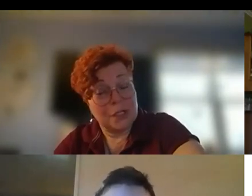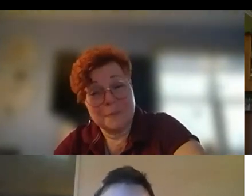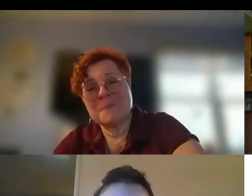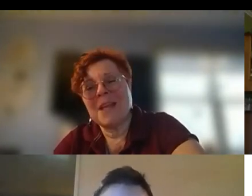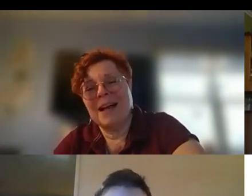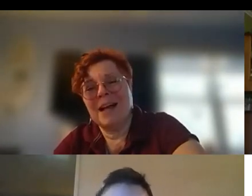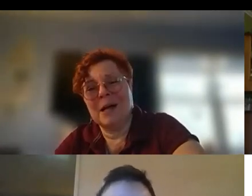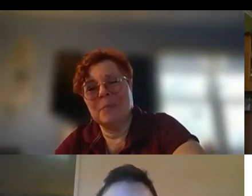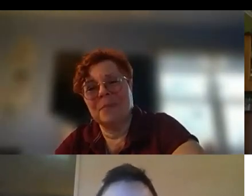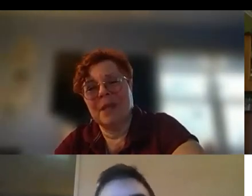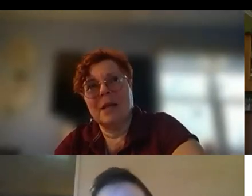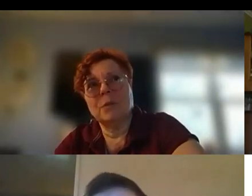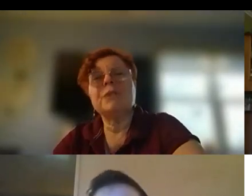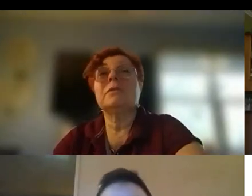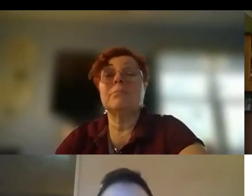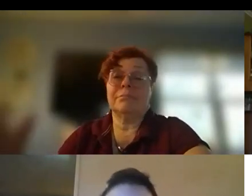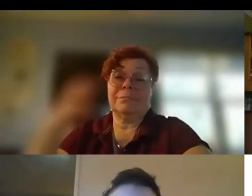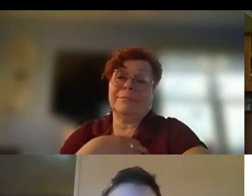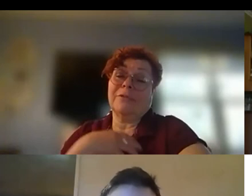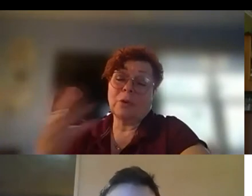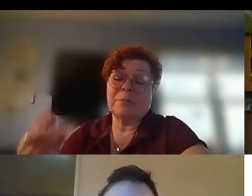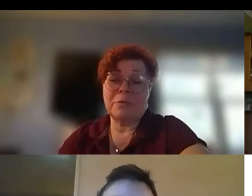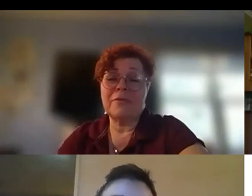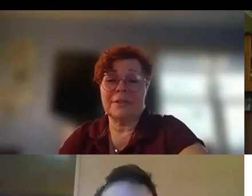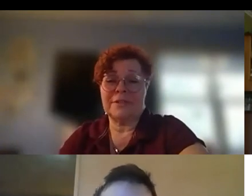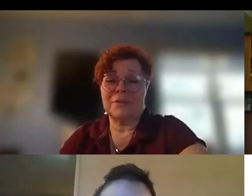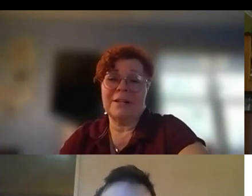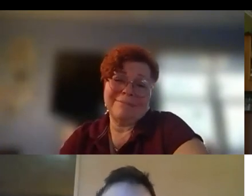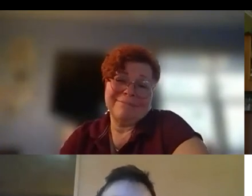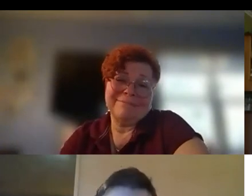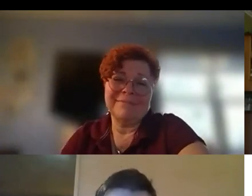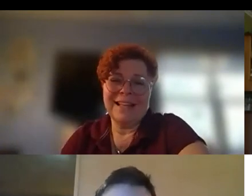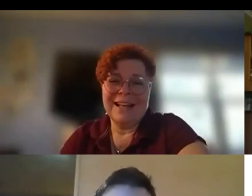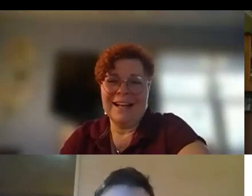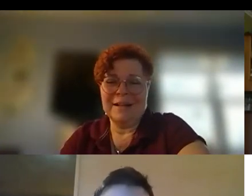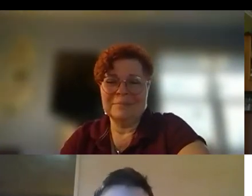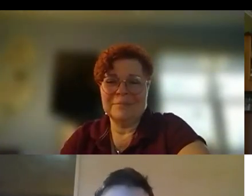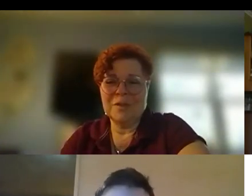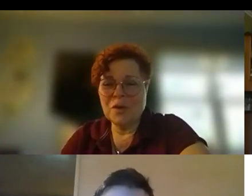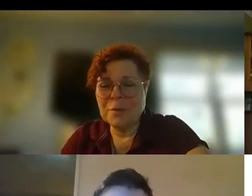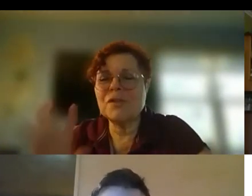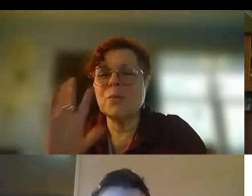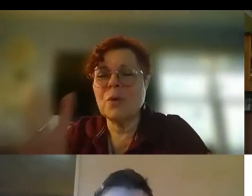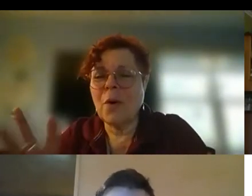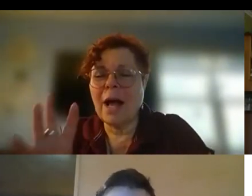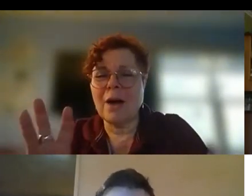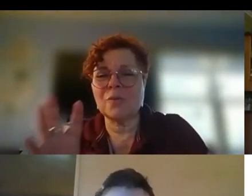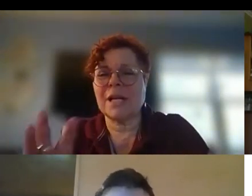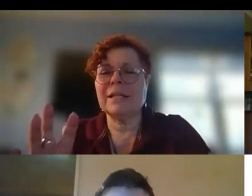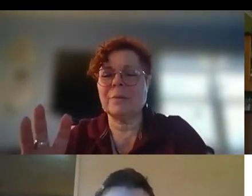um, which is of course my preference, right? Um, you know, because you know how sign language